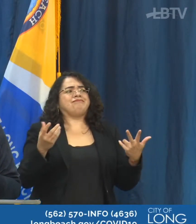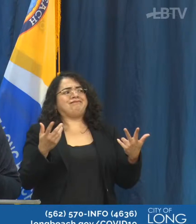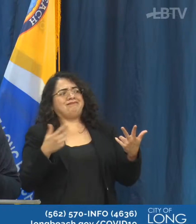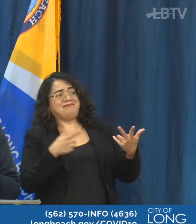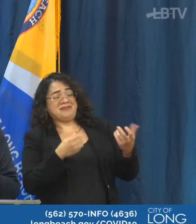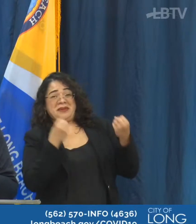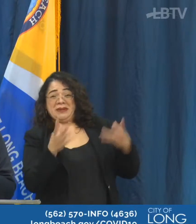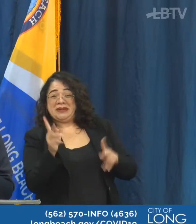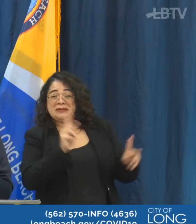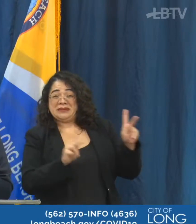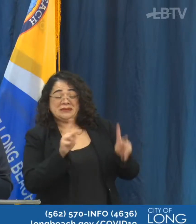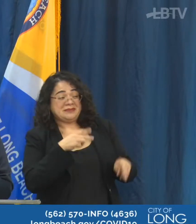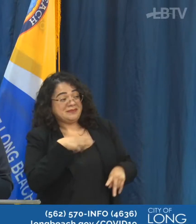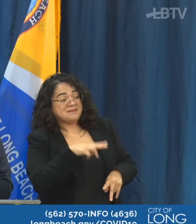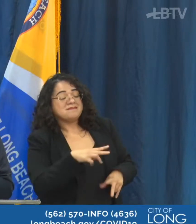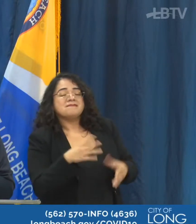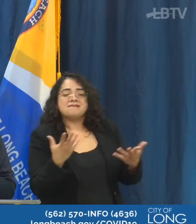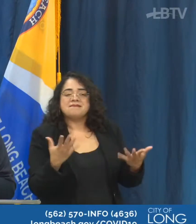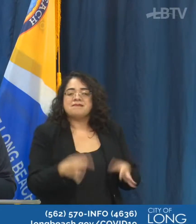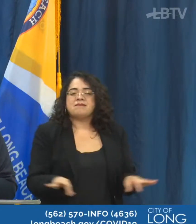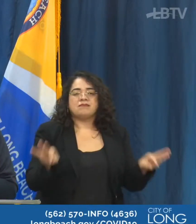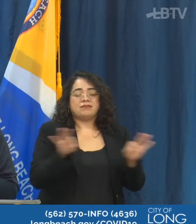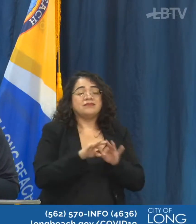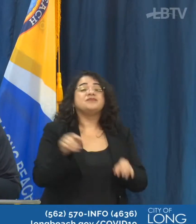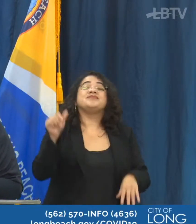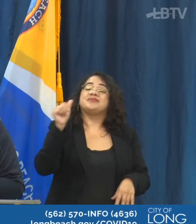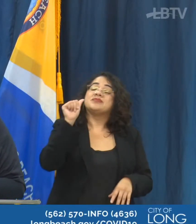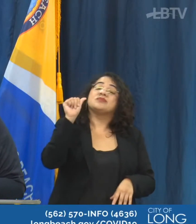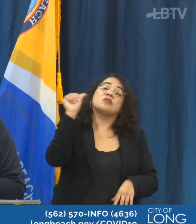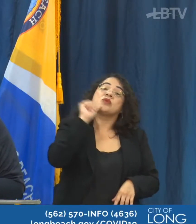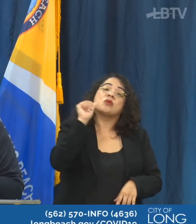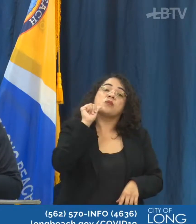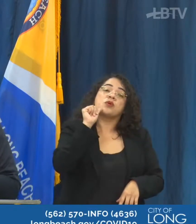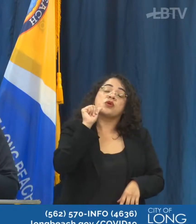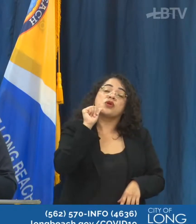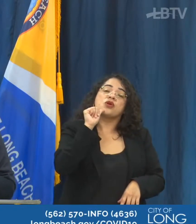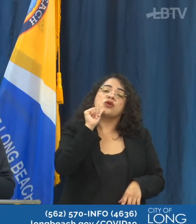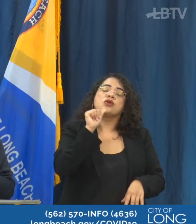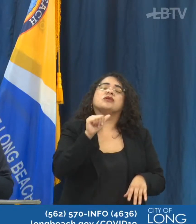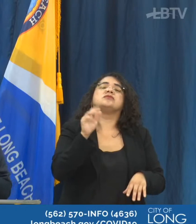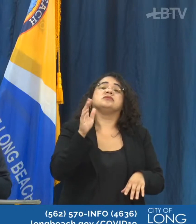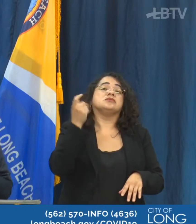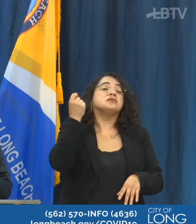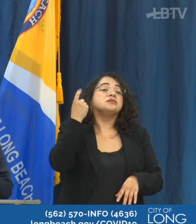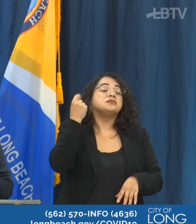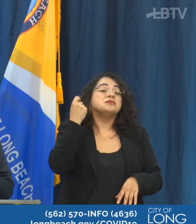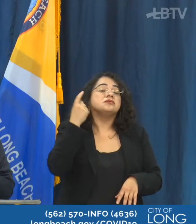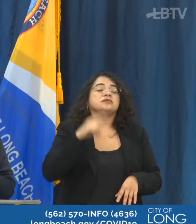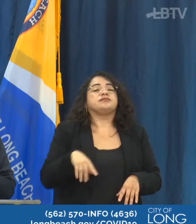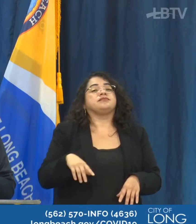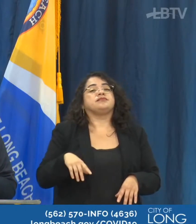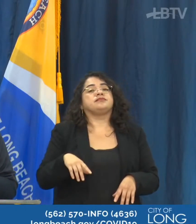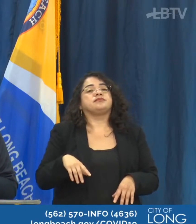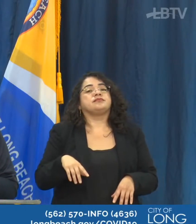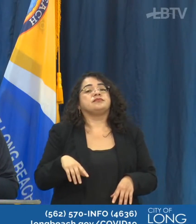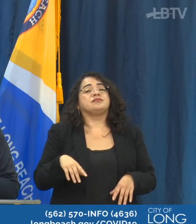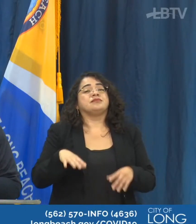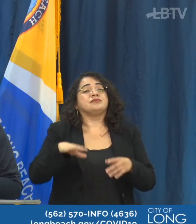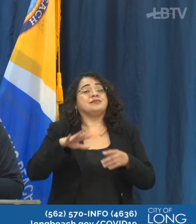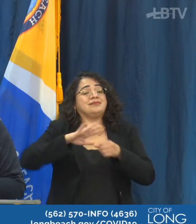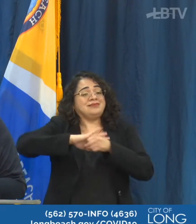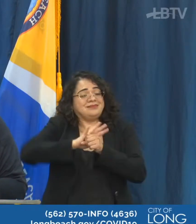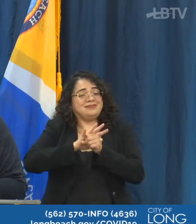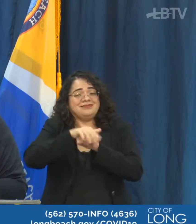todo lo que es barry abrir no olviden que pueden tener todo todo lo relacionado con el coronavirus